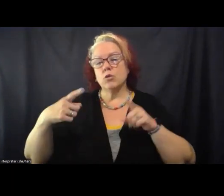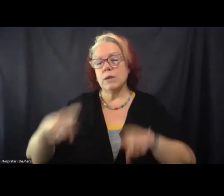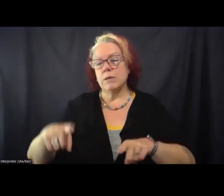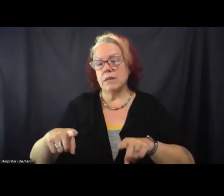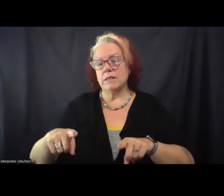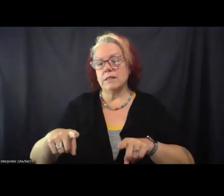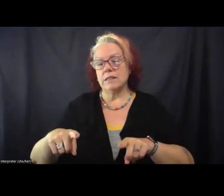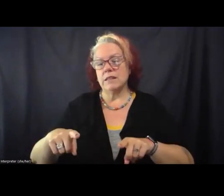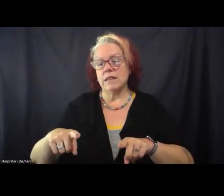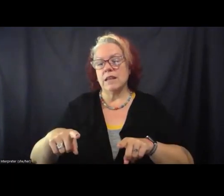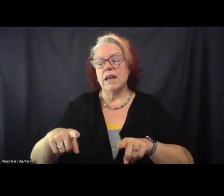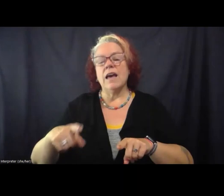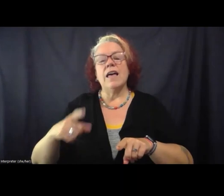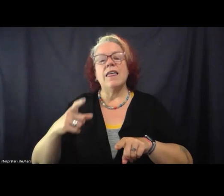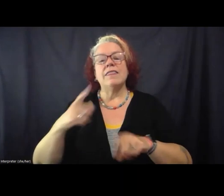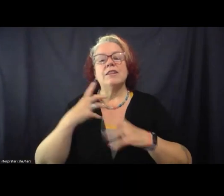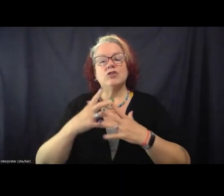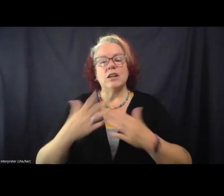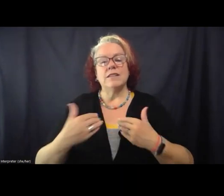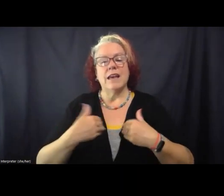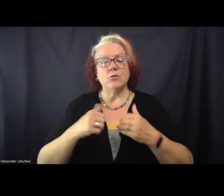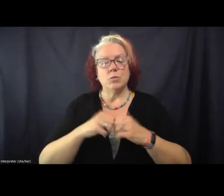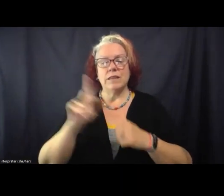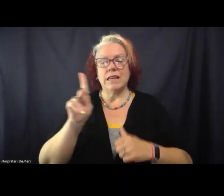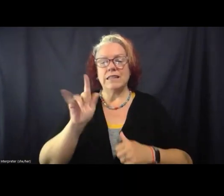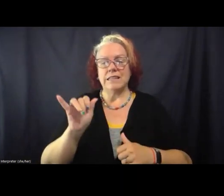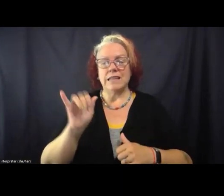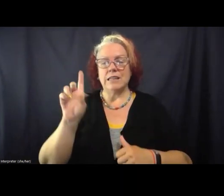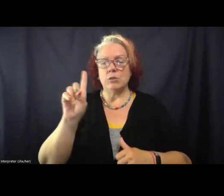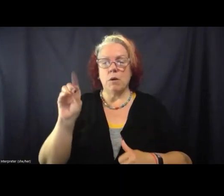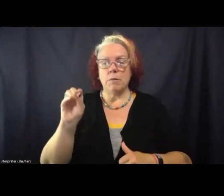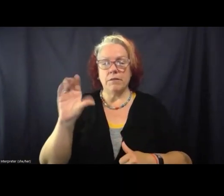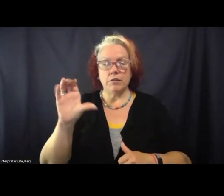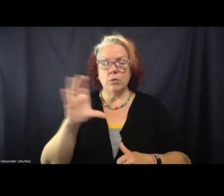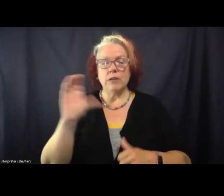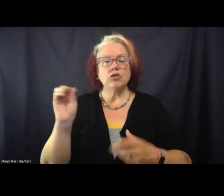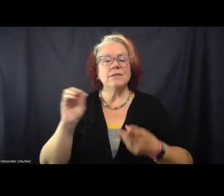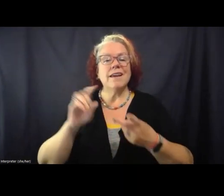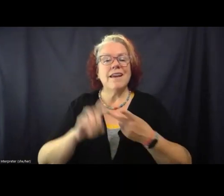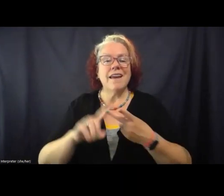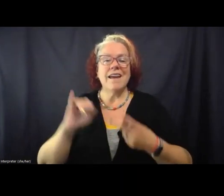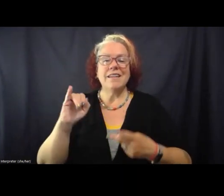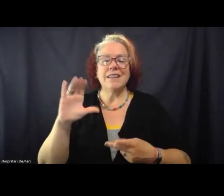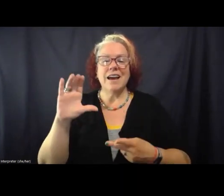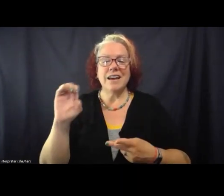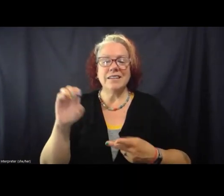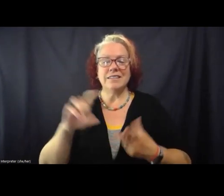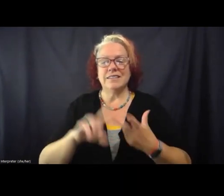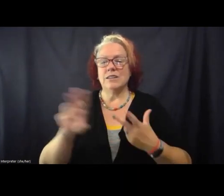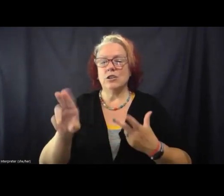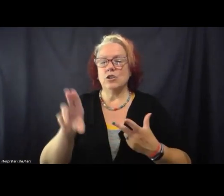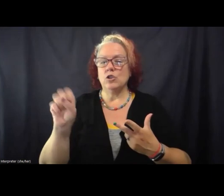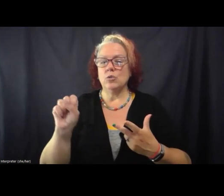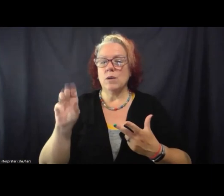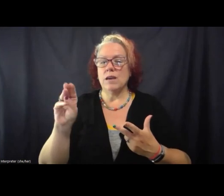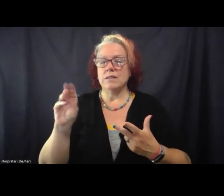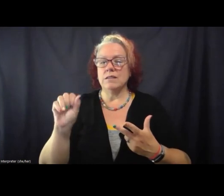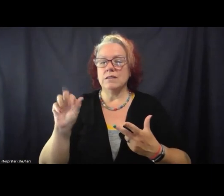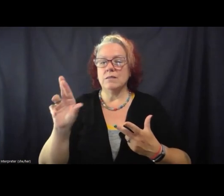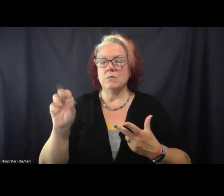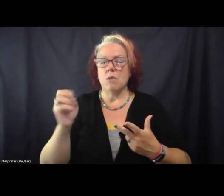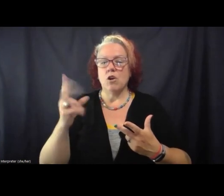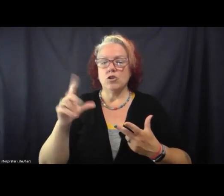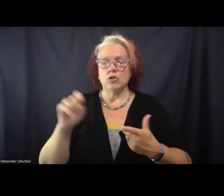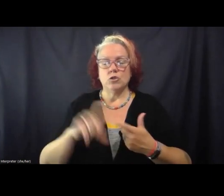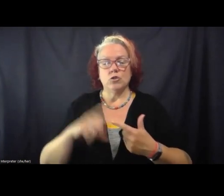with the Kentucky Department of Corrections, but also with ICE and the U.S. Marshals to hold state prisoners